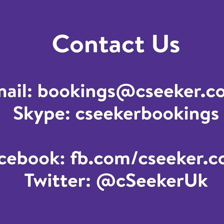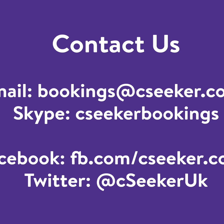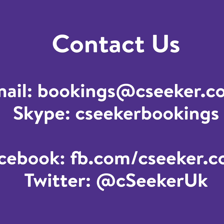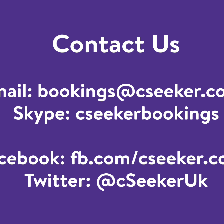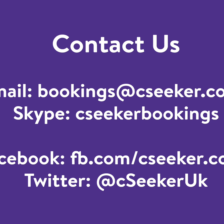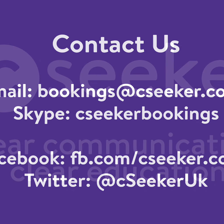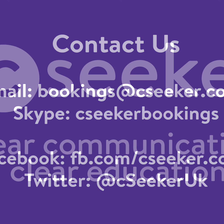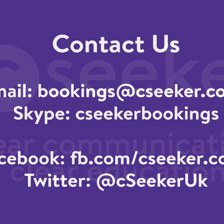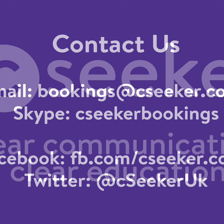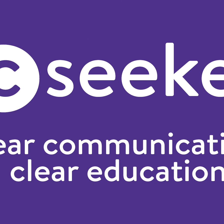care.